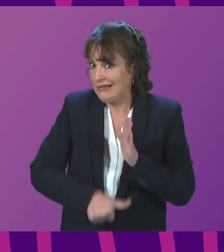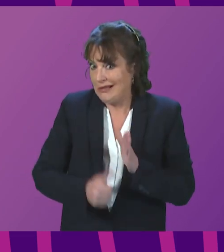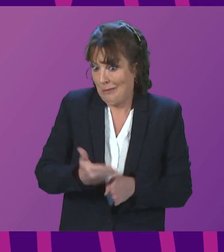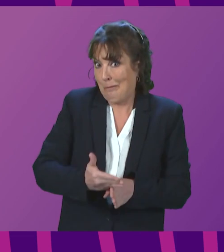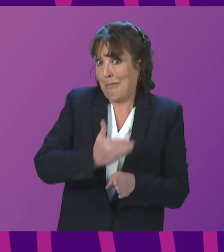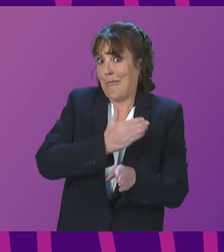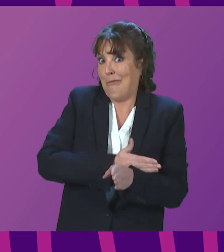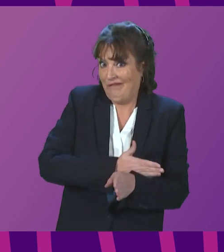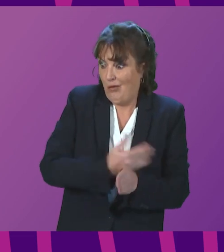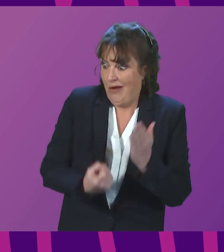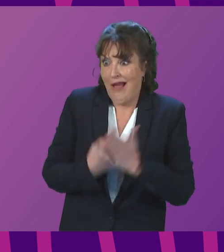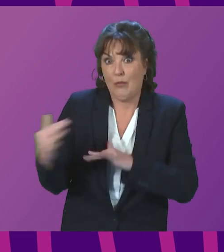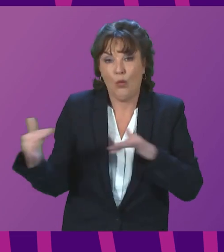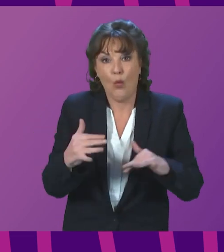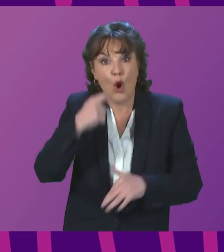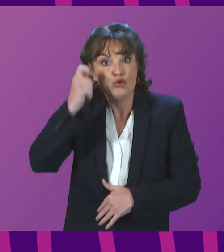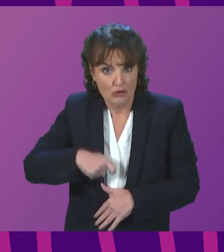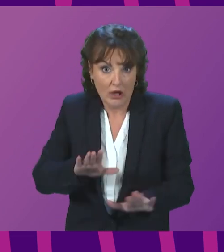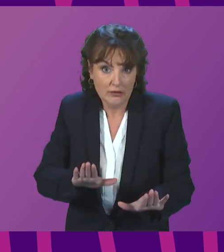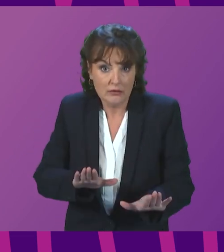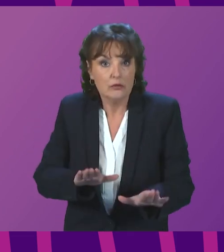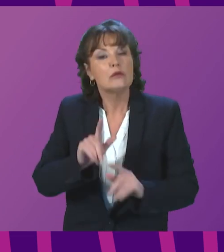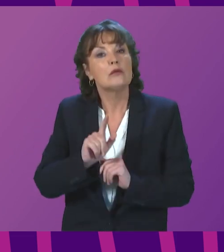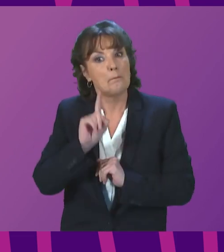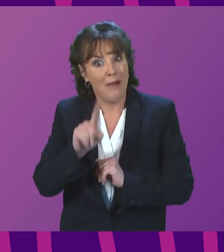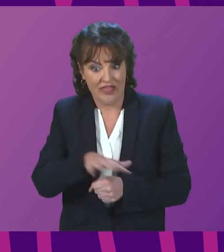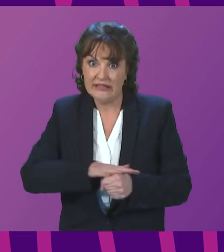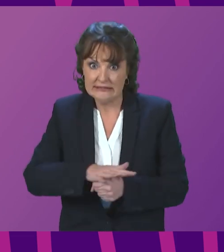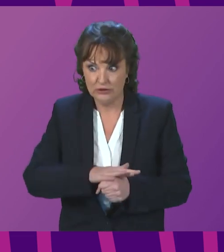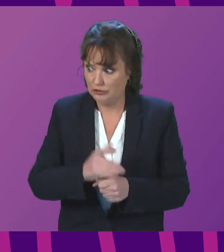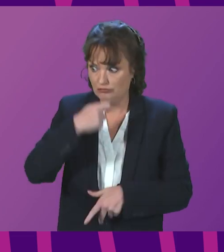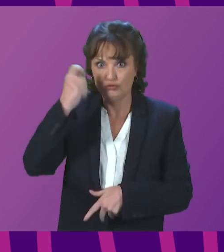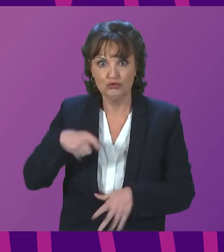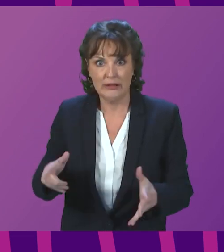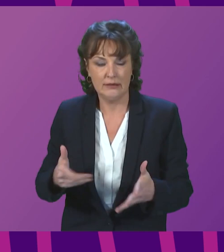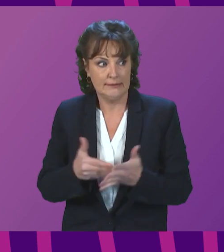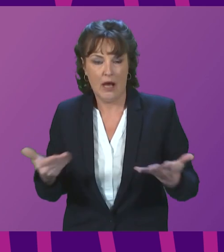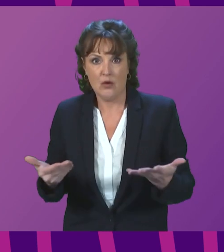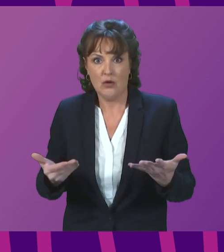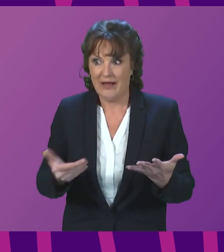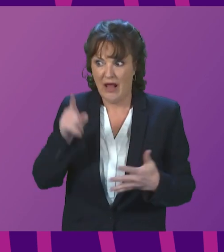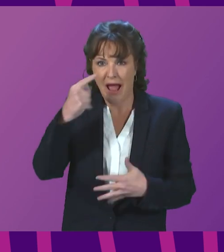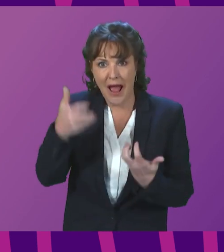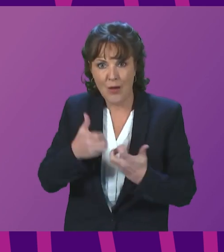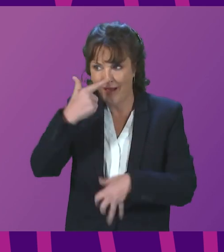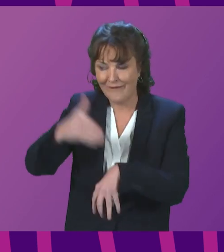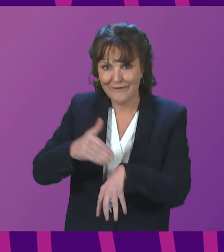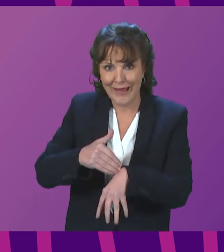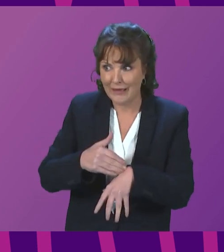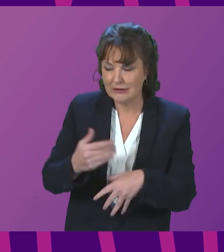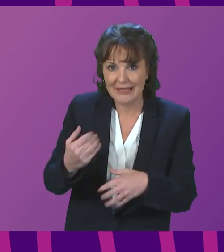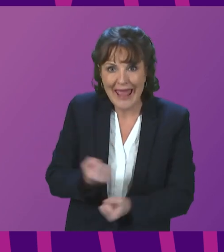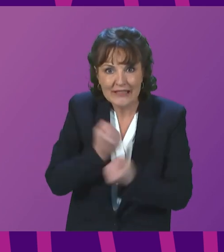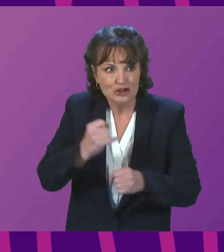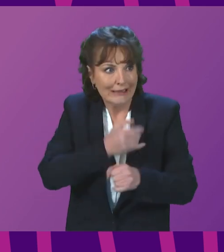the horror in Ukraine that is now unfolding. But, of course, the situation in Ukraine and the implications that has for energy prices,